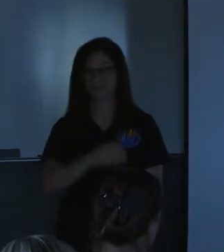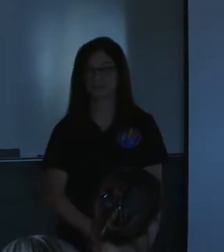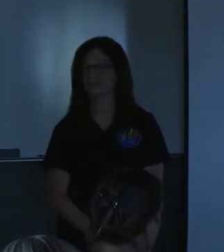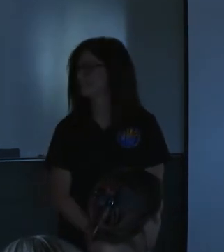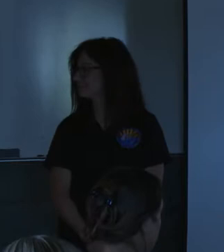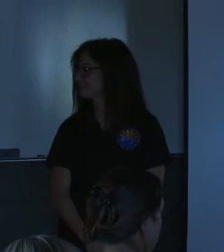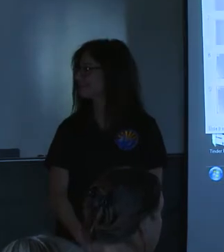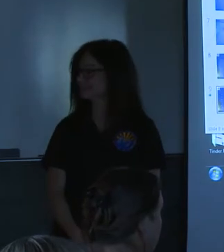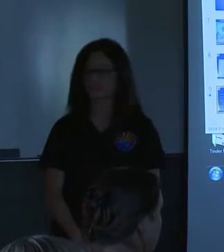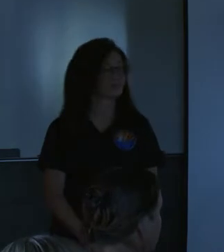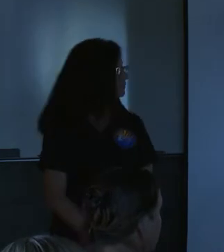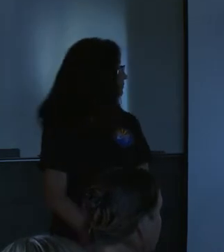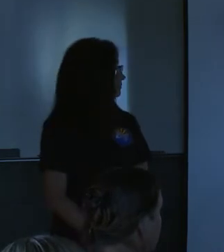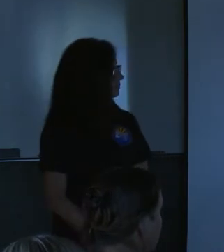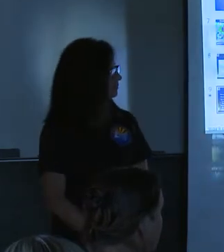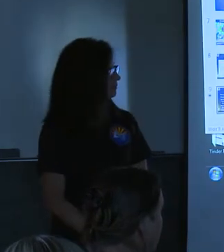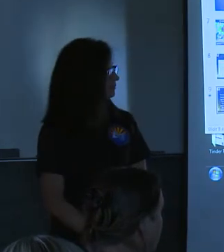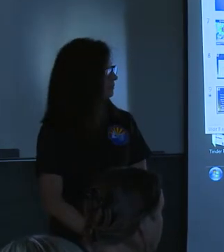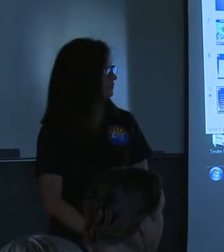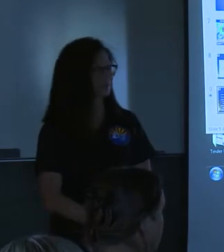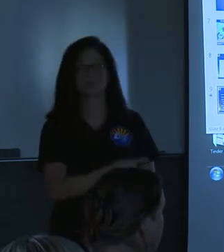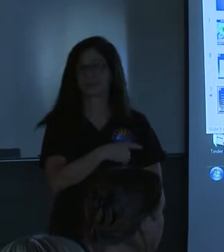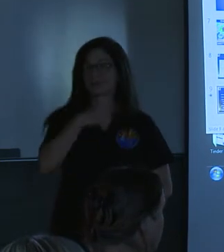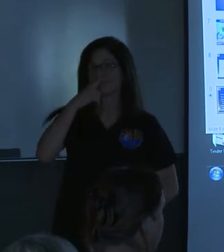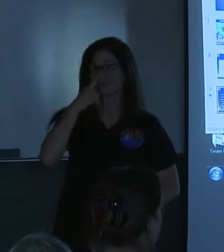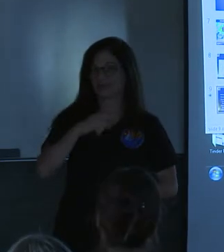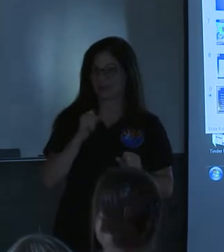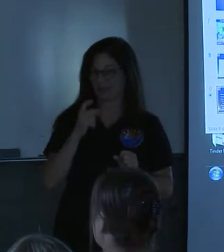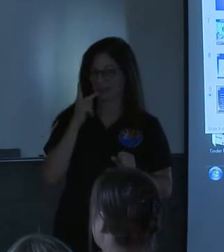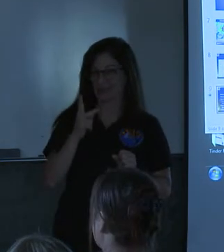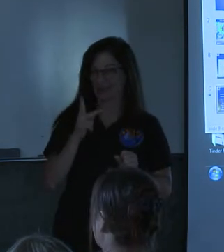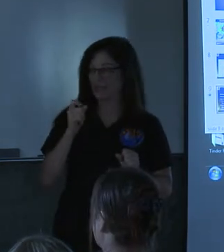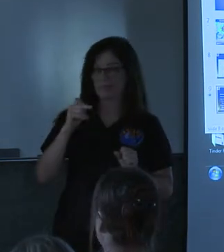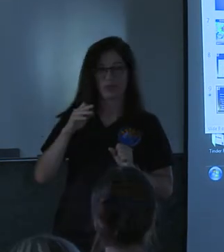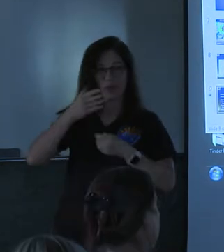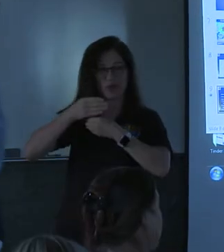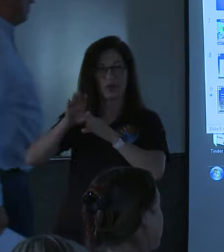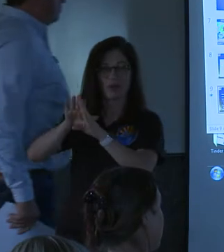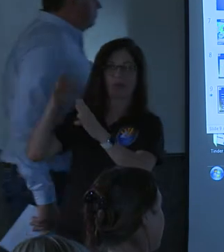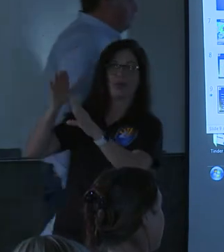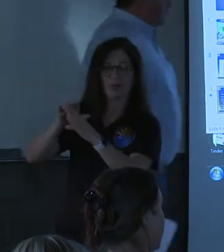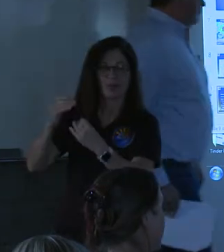presentation if we let that can we just see how bad it is cover